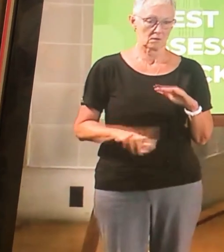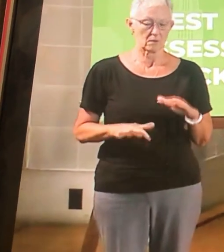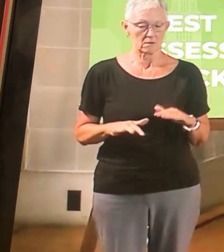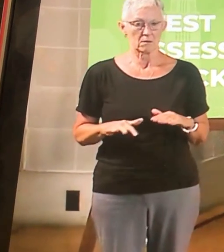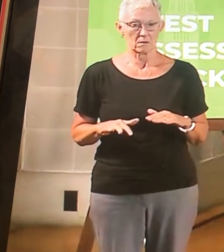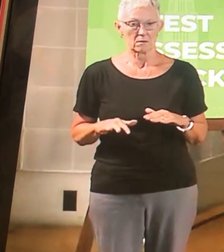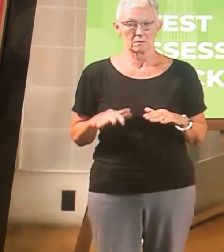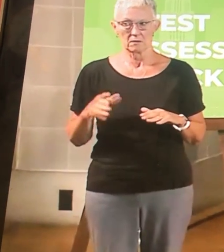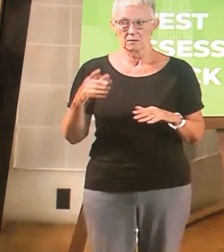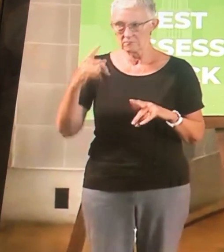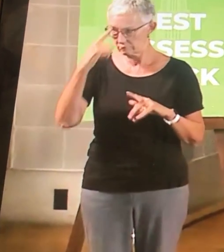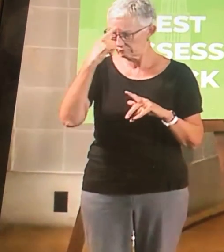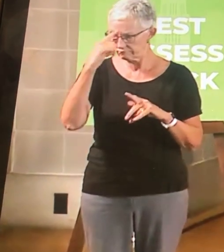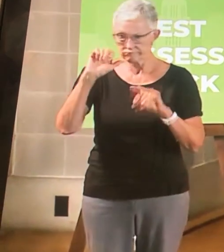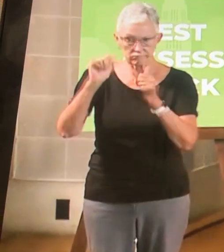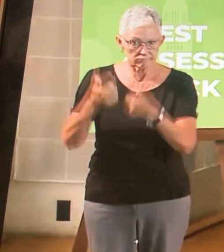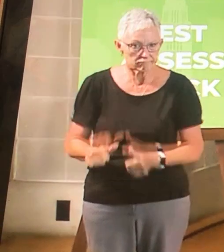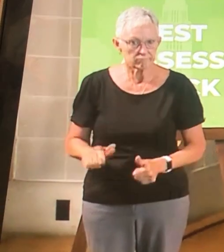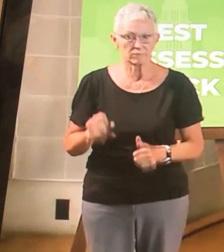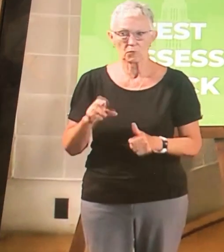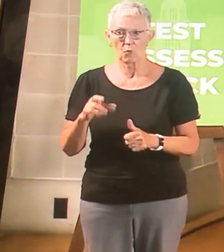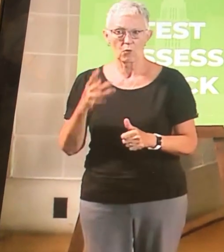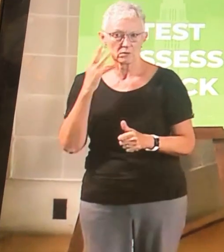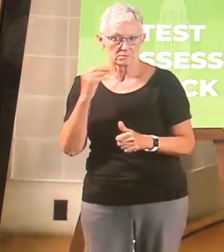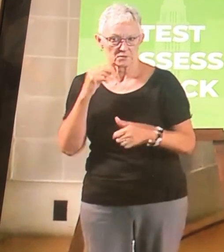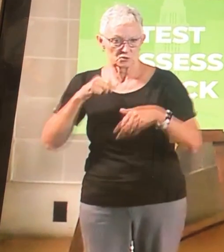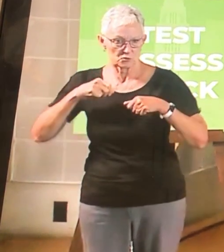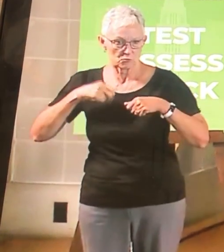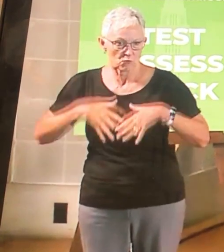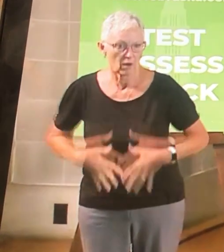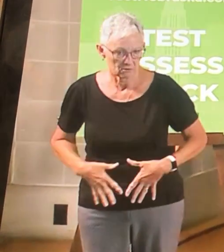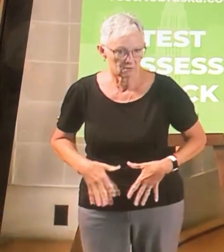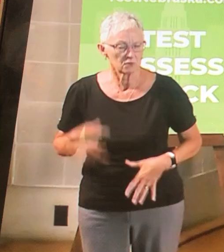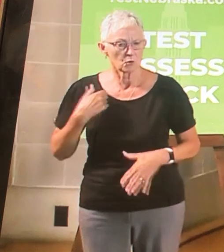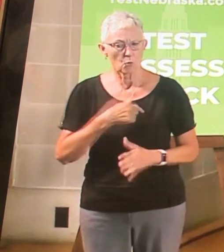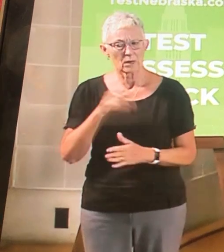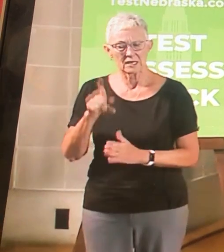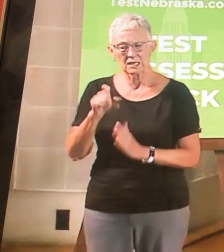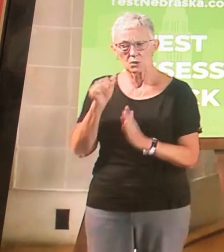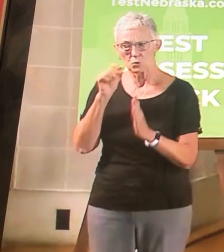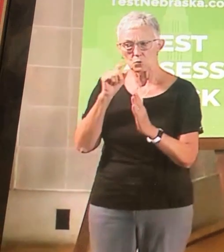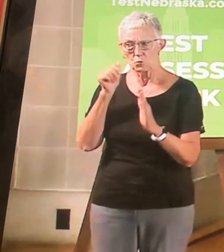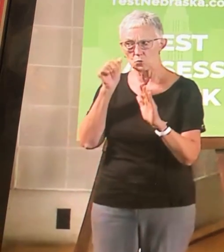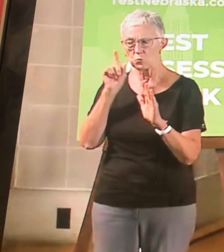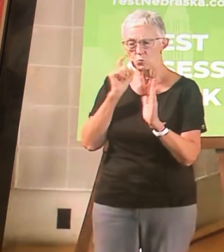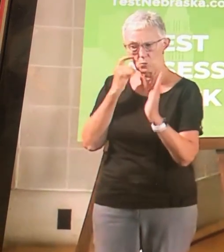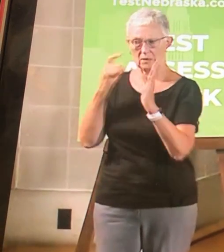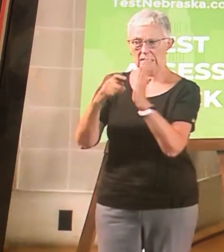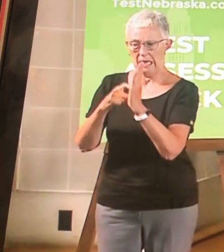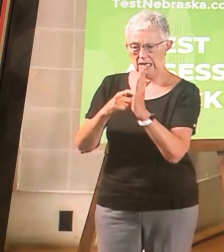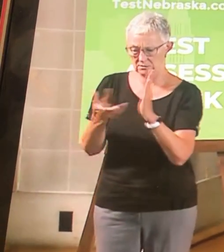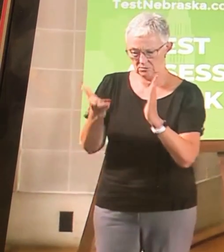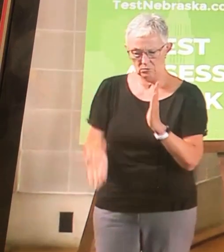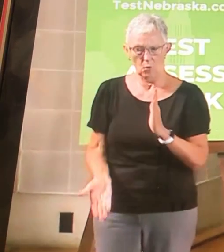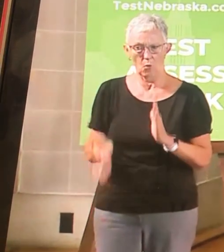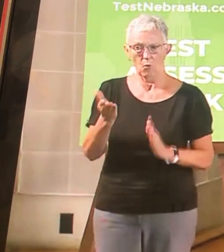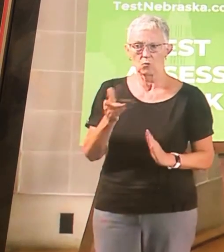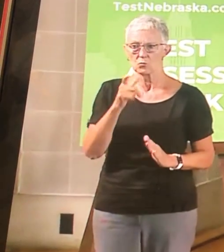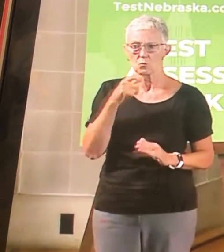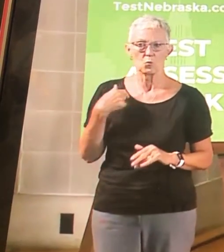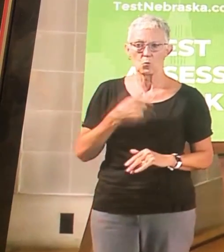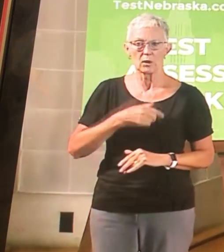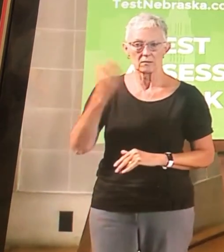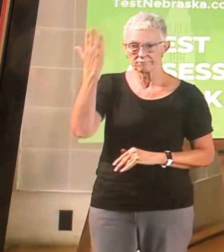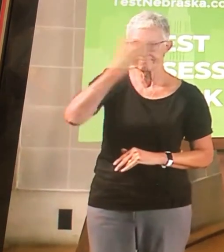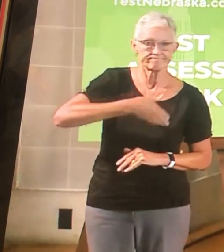these hidden heroes here in Nebraska. Now in Nebraska our goal is to be the most veteran and military-friendly